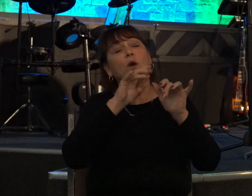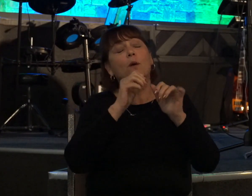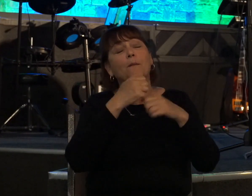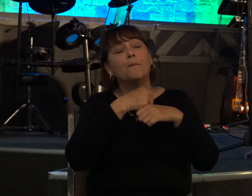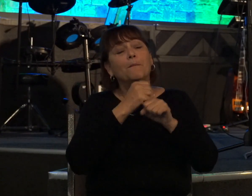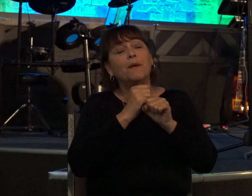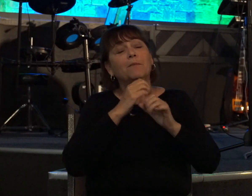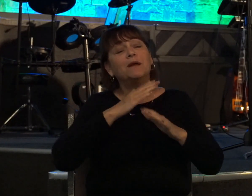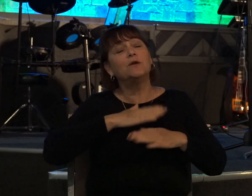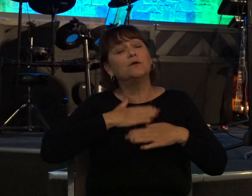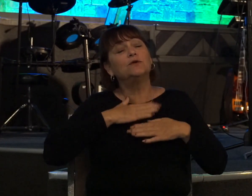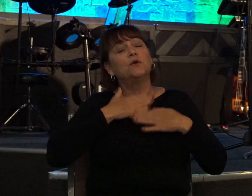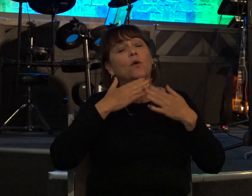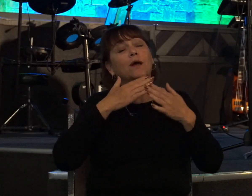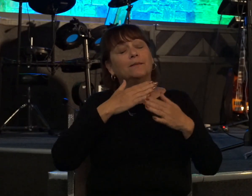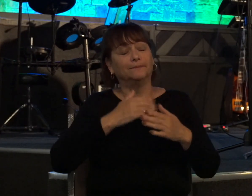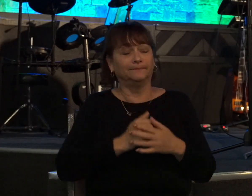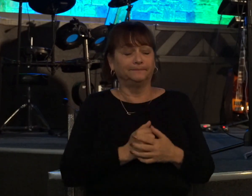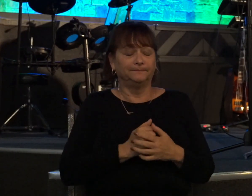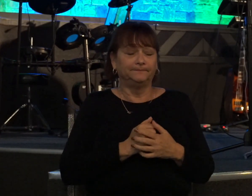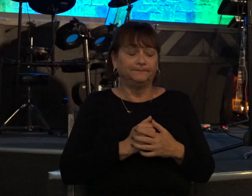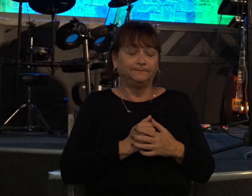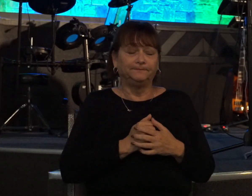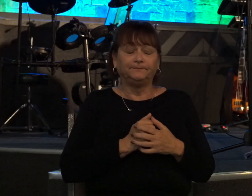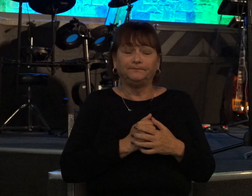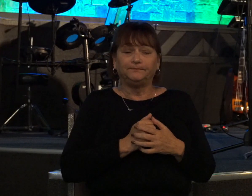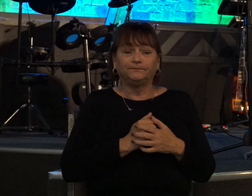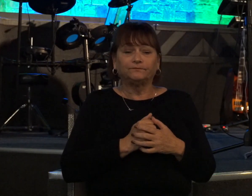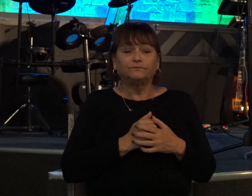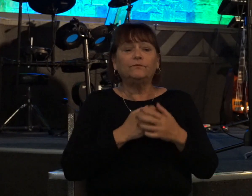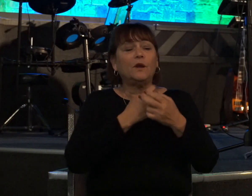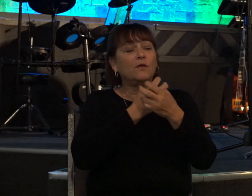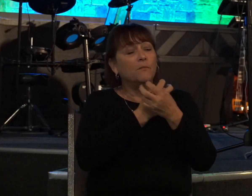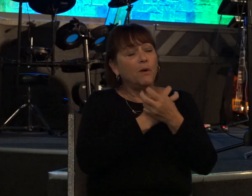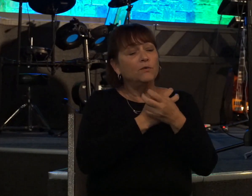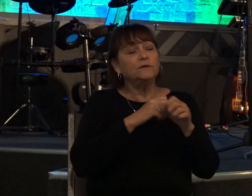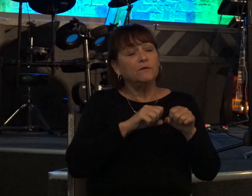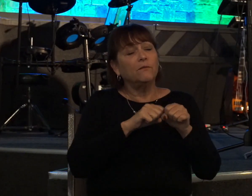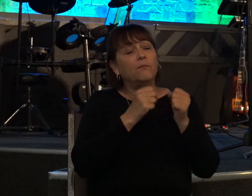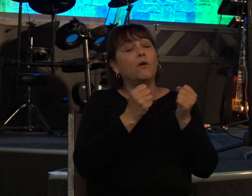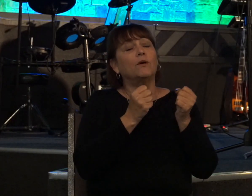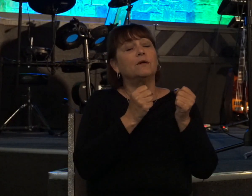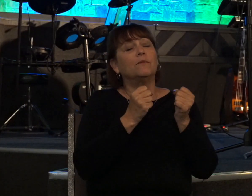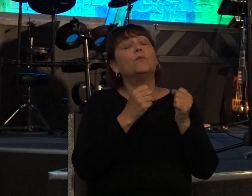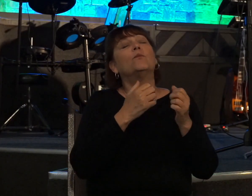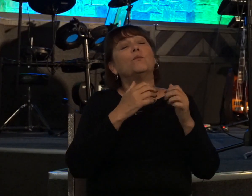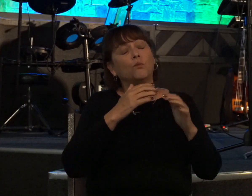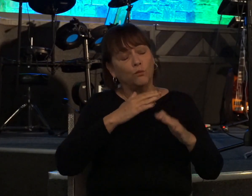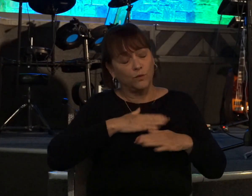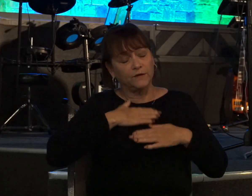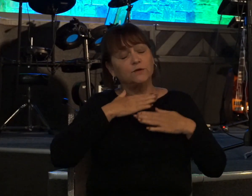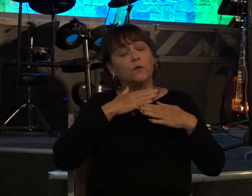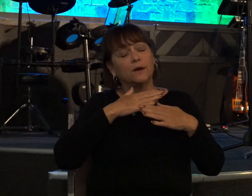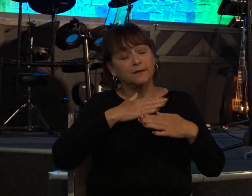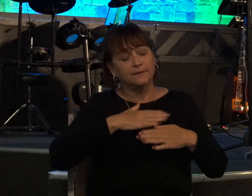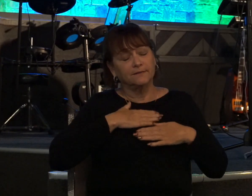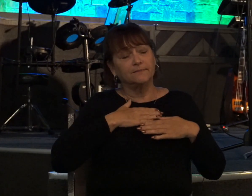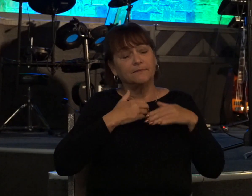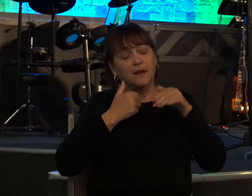joy and gladness that the bones you have broken may rejoice hide your face from my